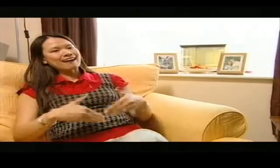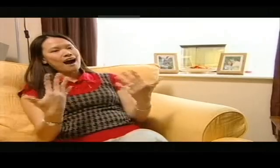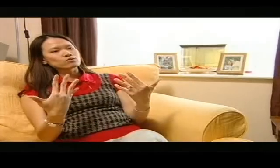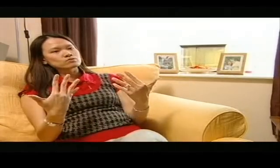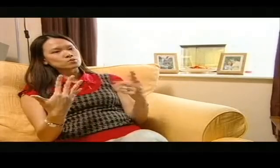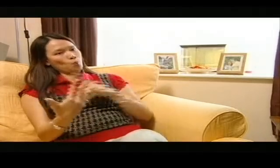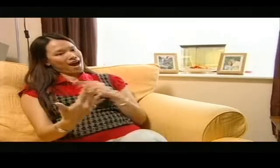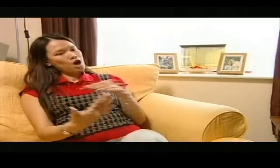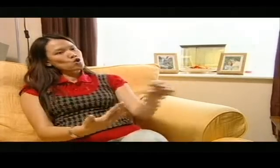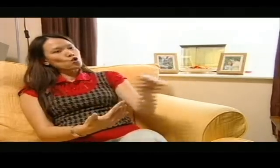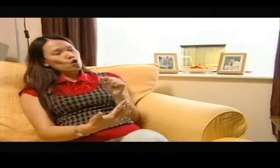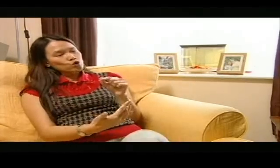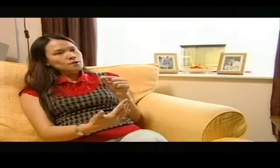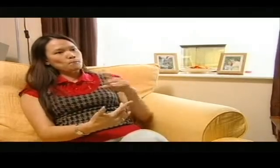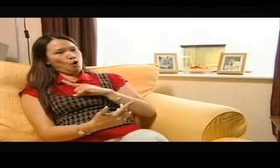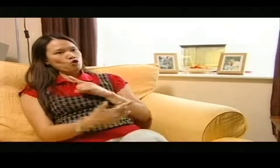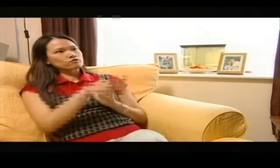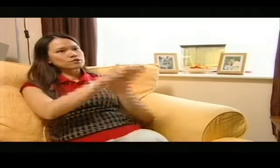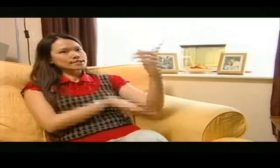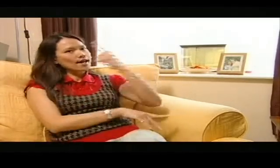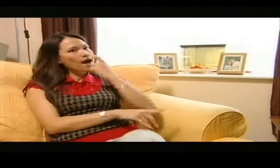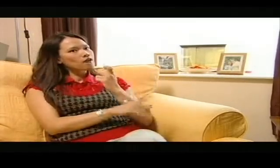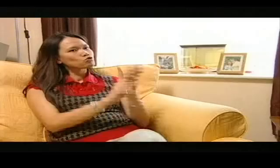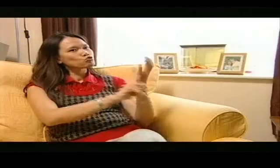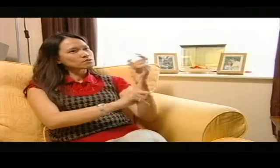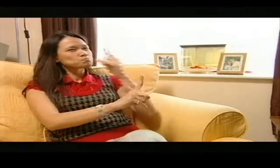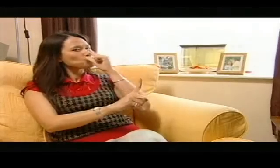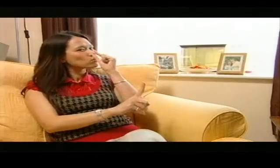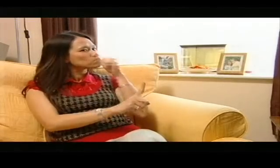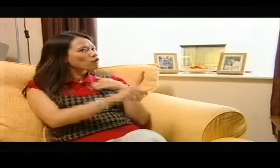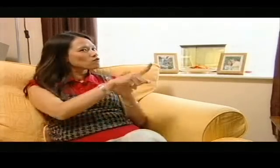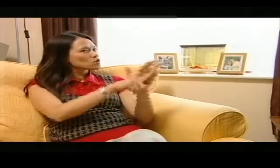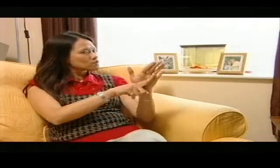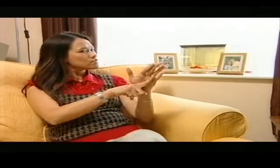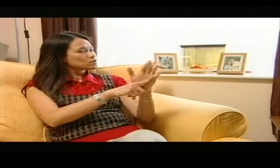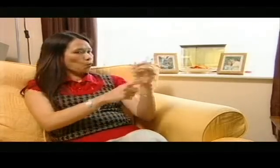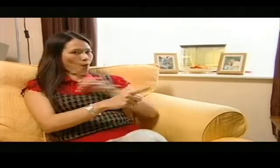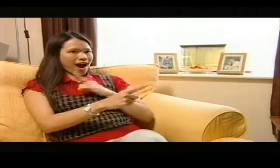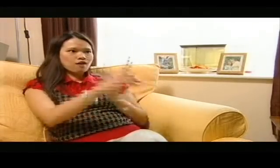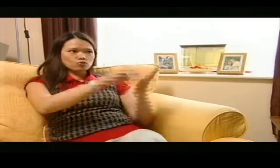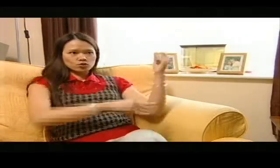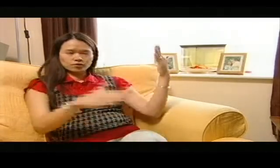I chose accounting because I thought it had good future prospects, and I thought I'd be able to get a decent job.